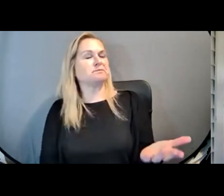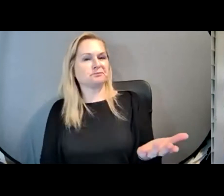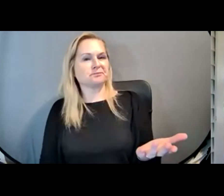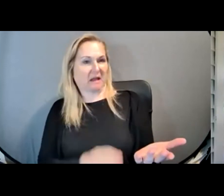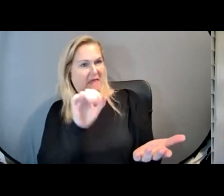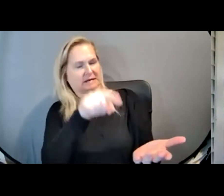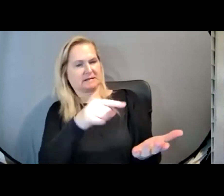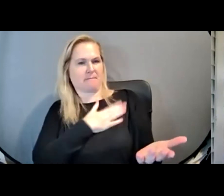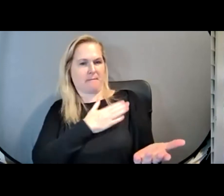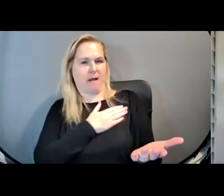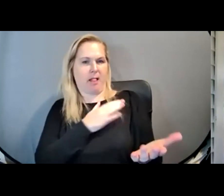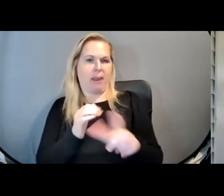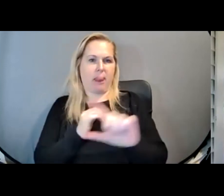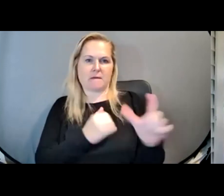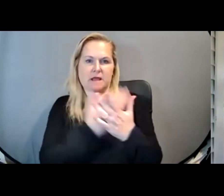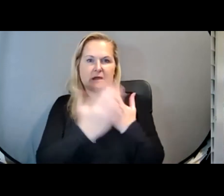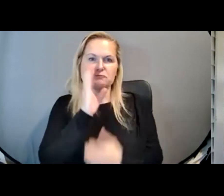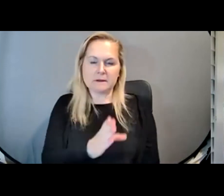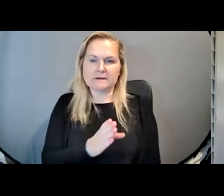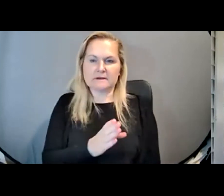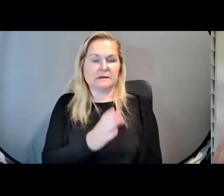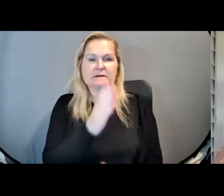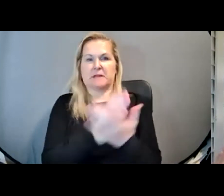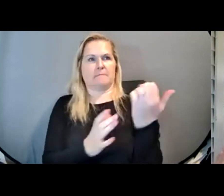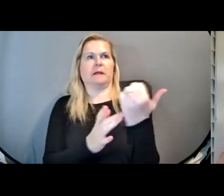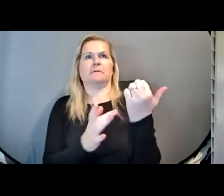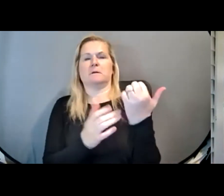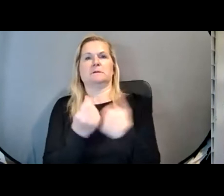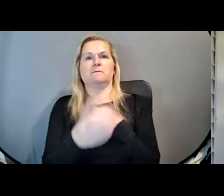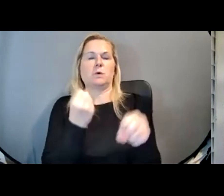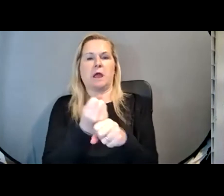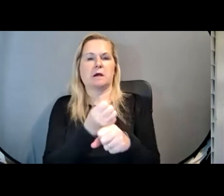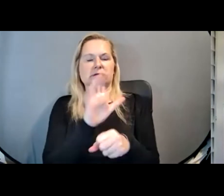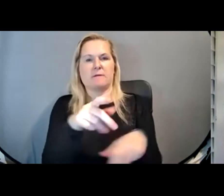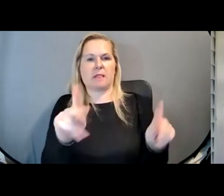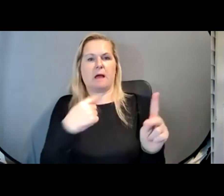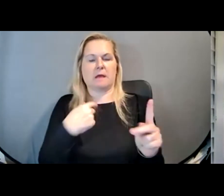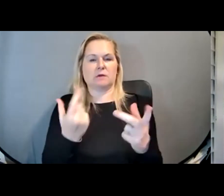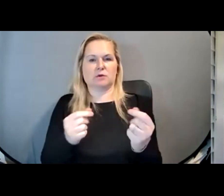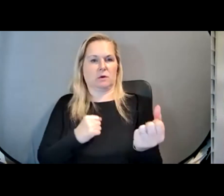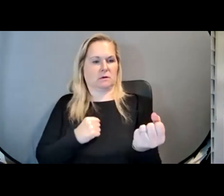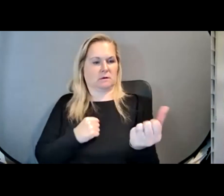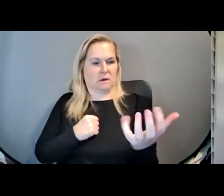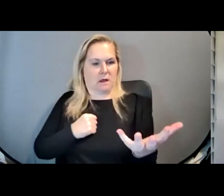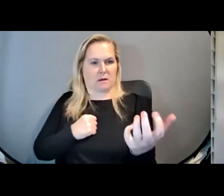That'll be my left hand. Some technology in a couple years is going to let me open up my left fingers.